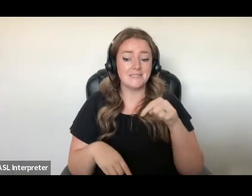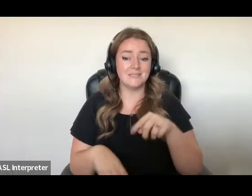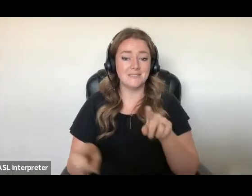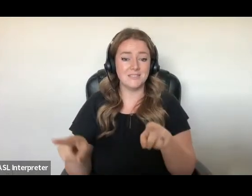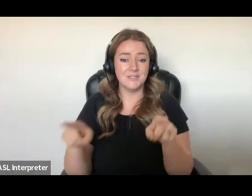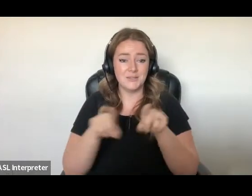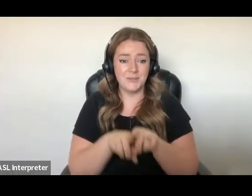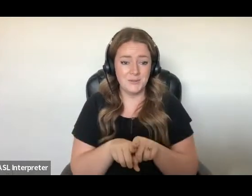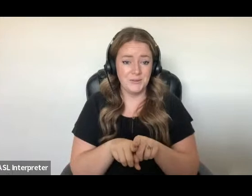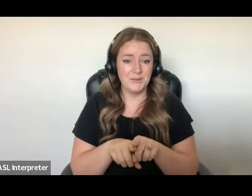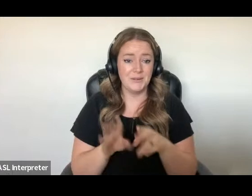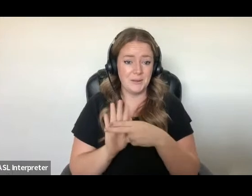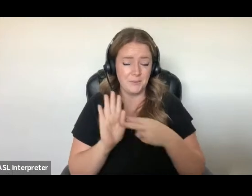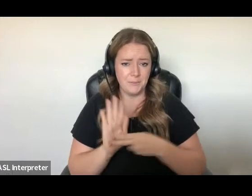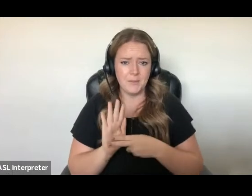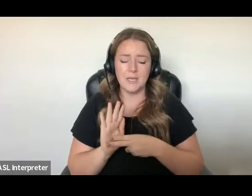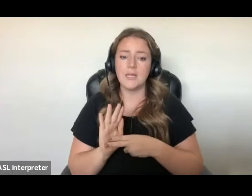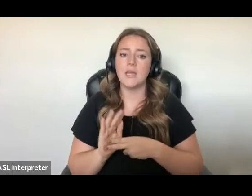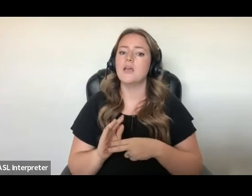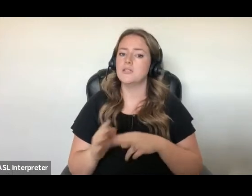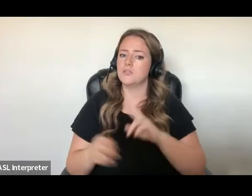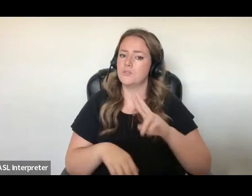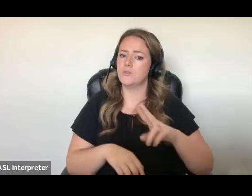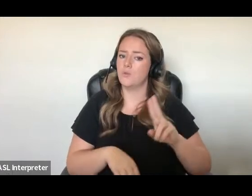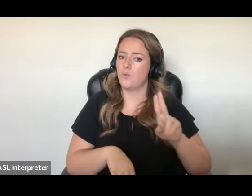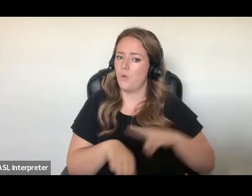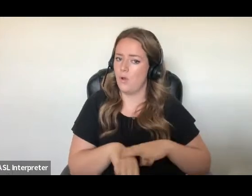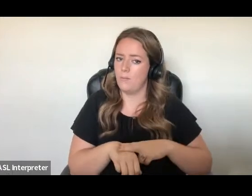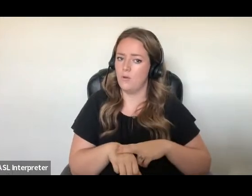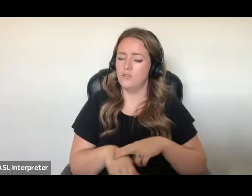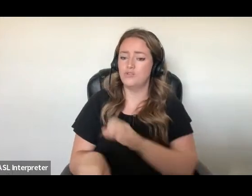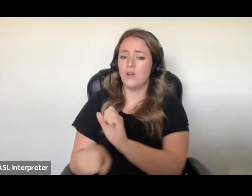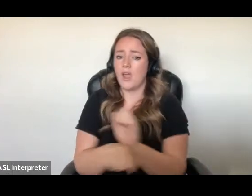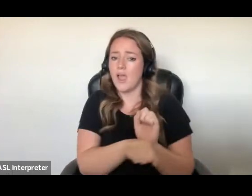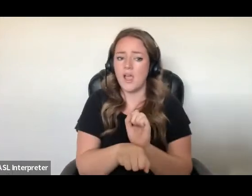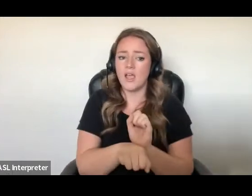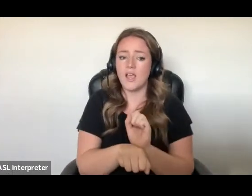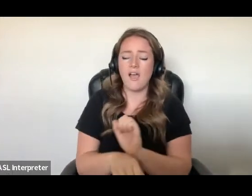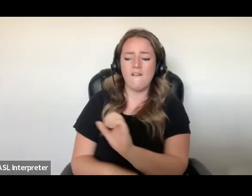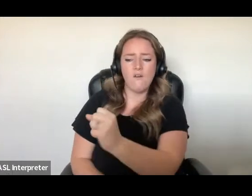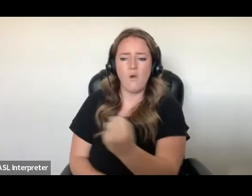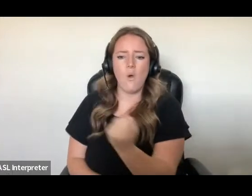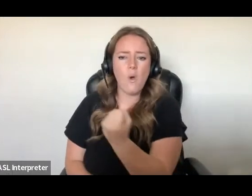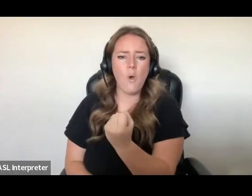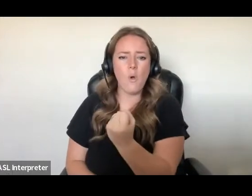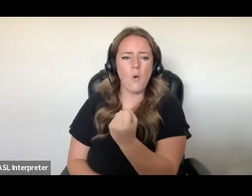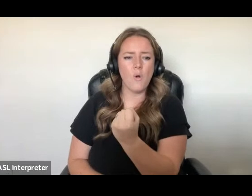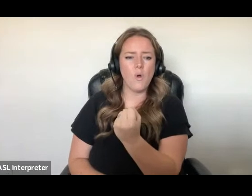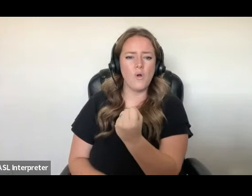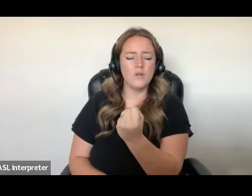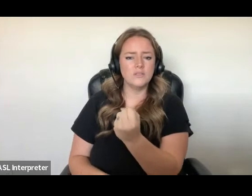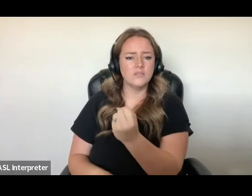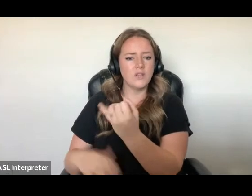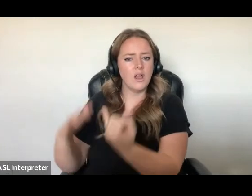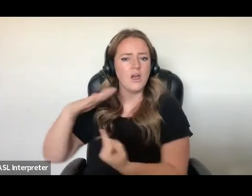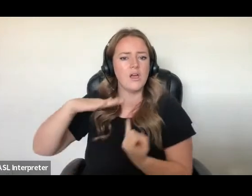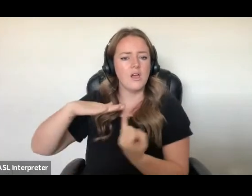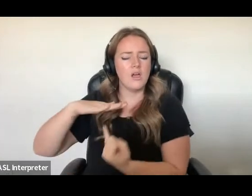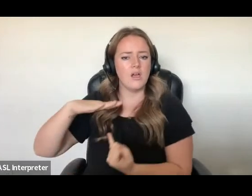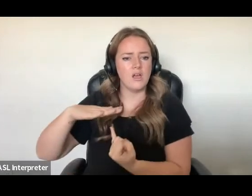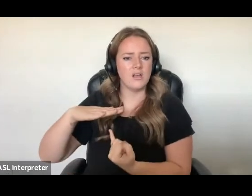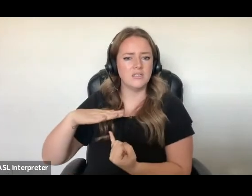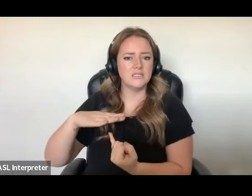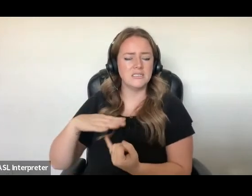are regularly handcuffed, shackled, and held with little to no contact with the outside world in some of the country's most restrictive